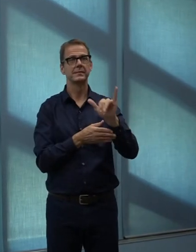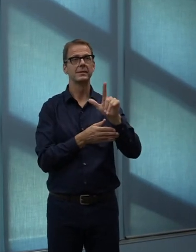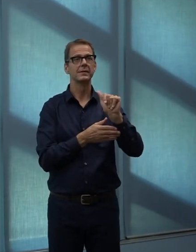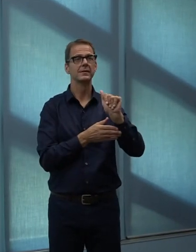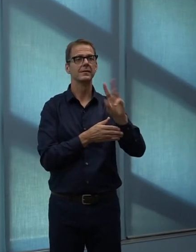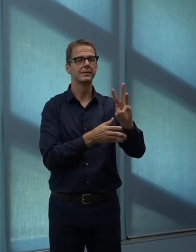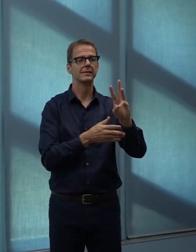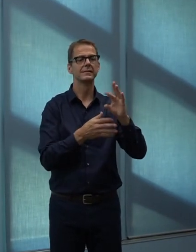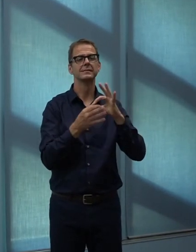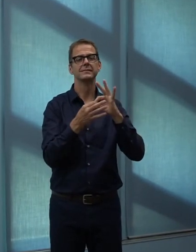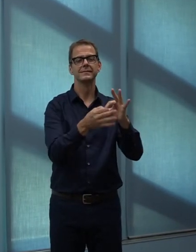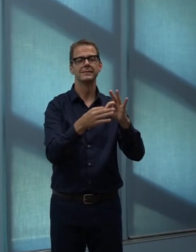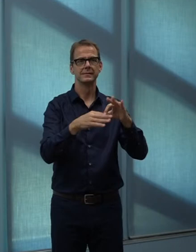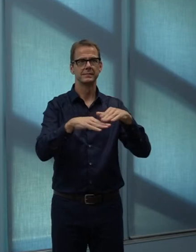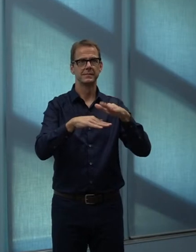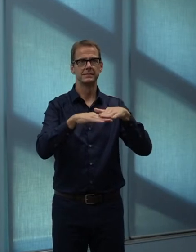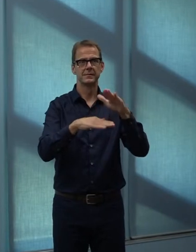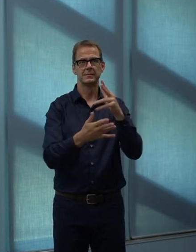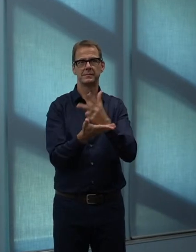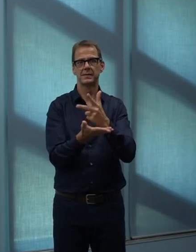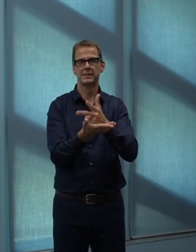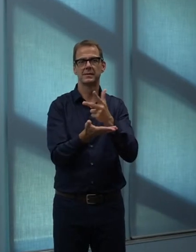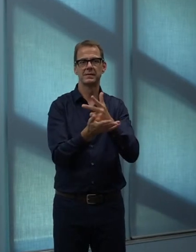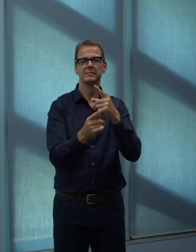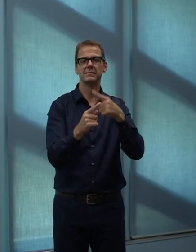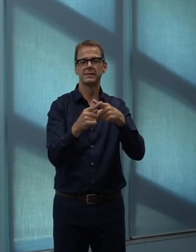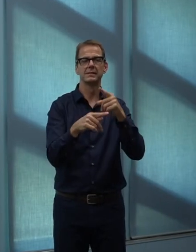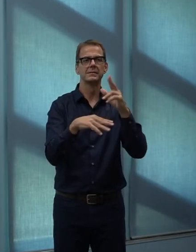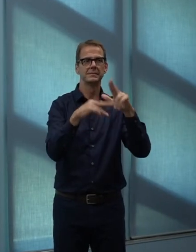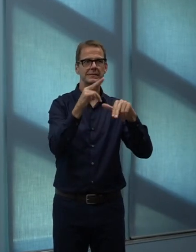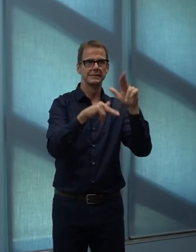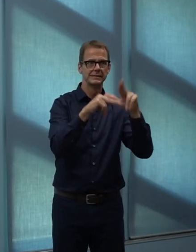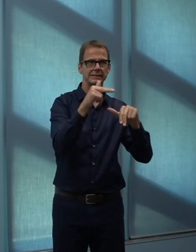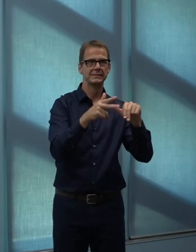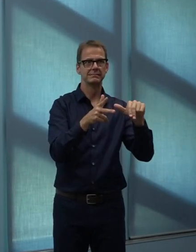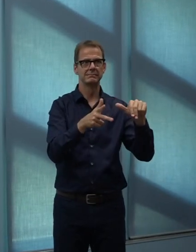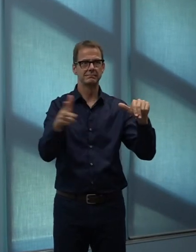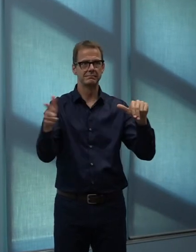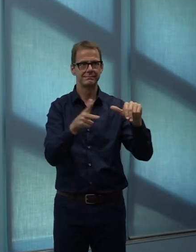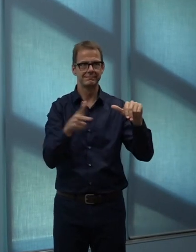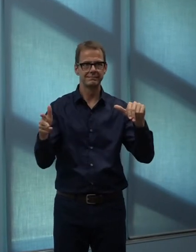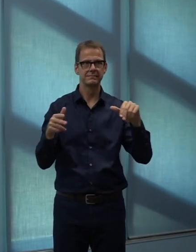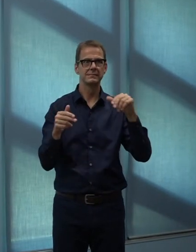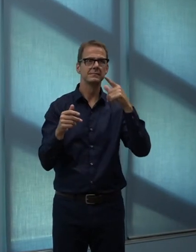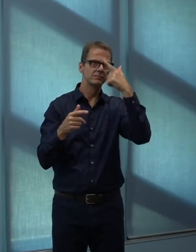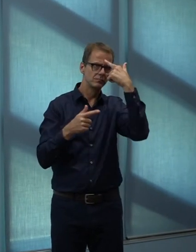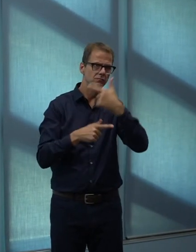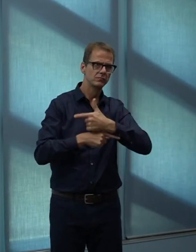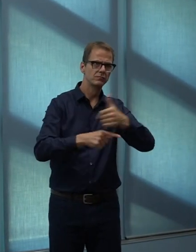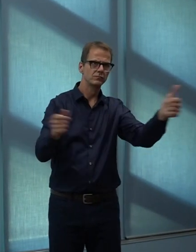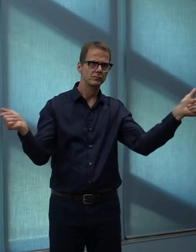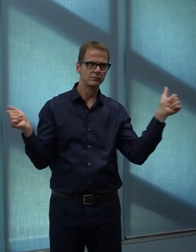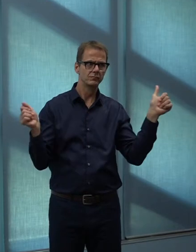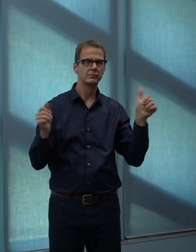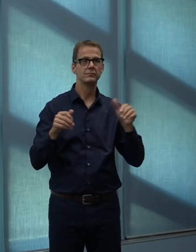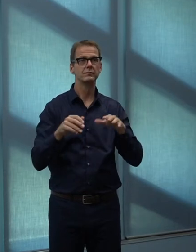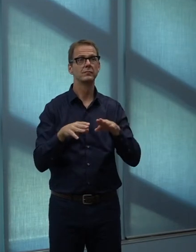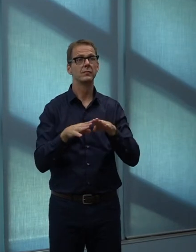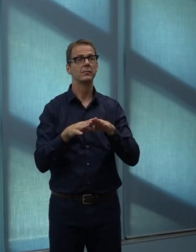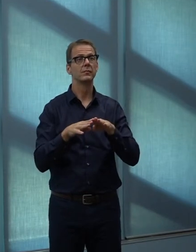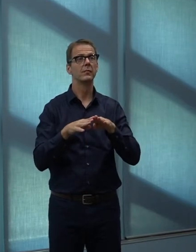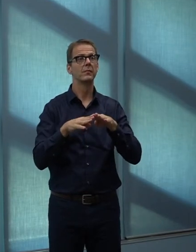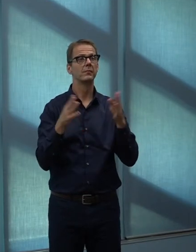parking. Open option parking will move us closer to achieving the vibrant, walkable, compact city that we have heard